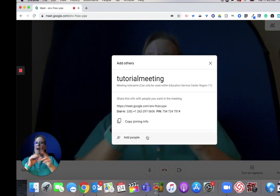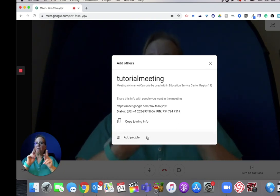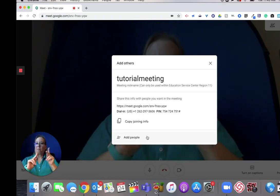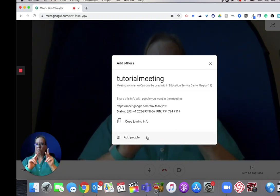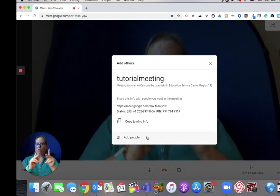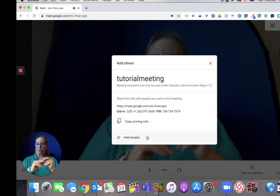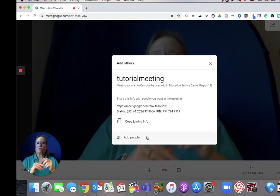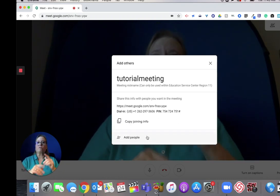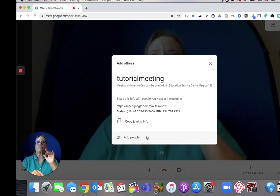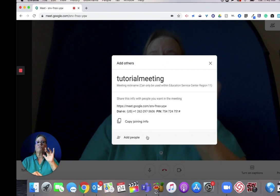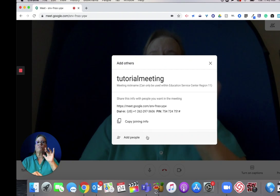So I click add people.